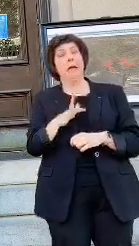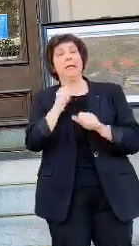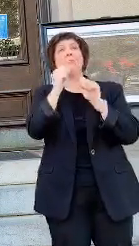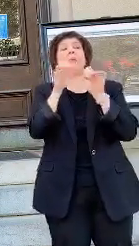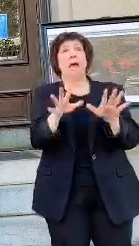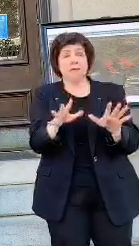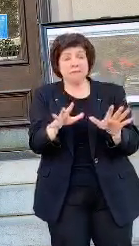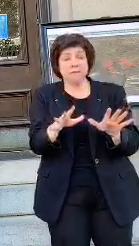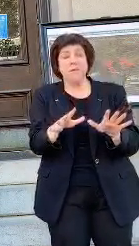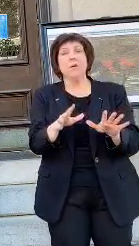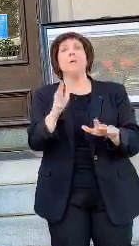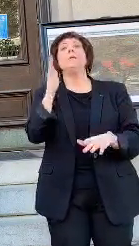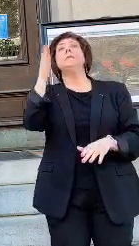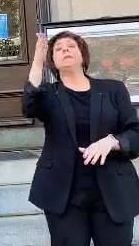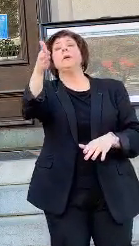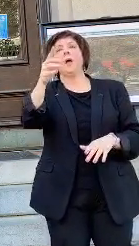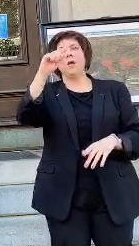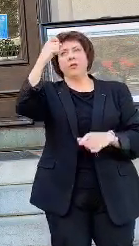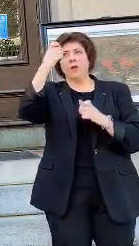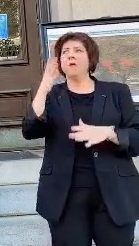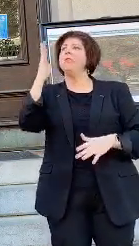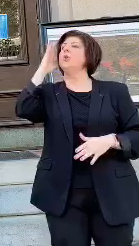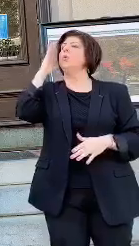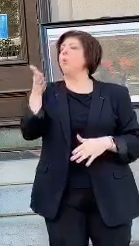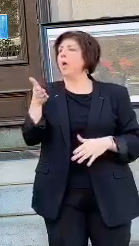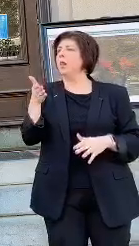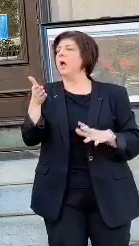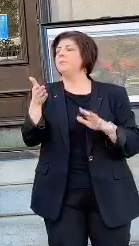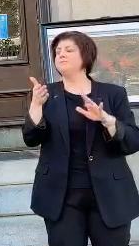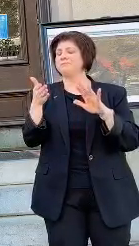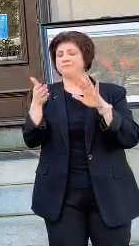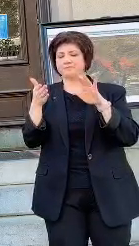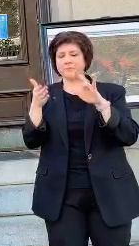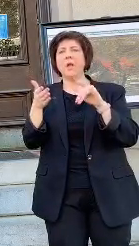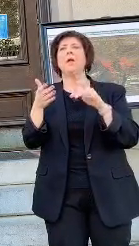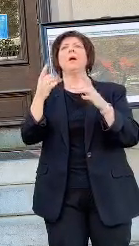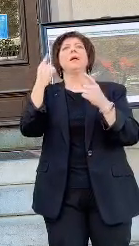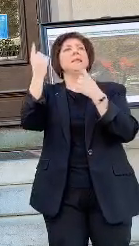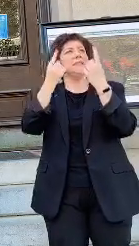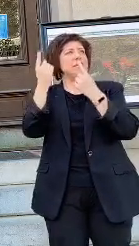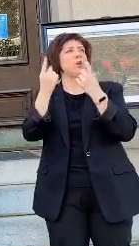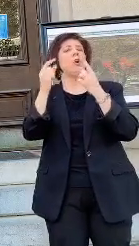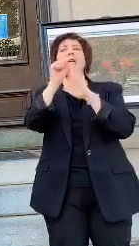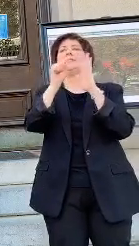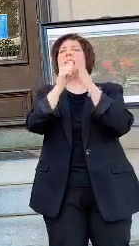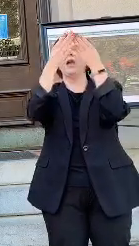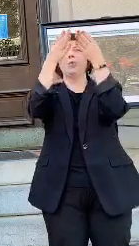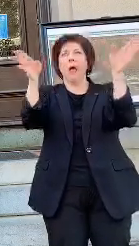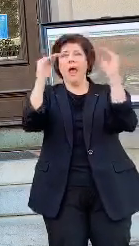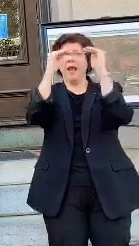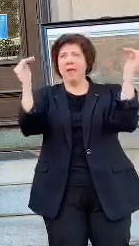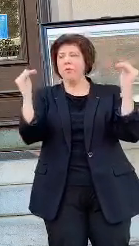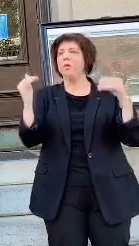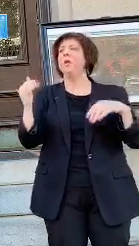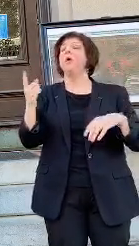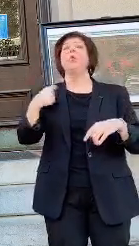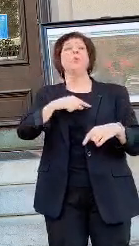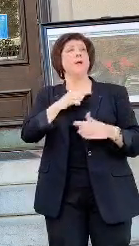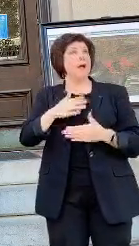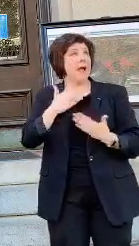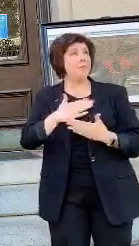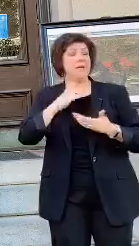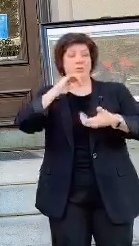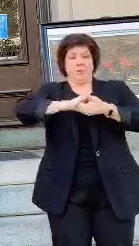blessed at some point, the governor will consider this on a statewide level. We're happy to